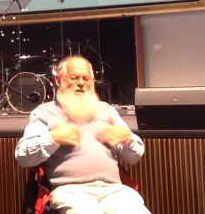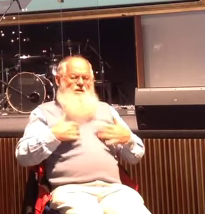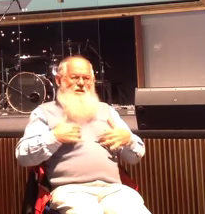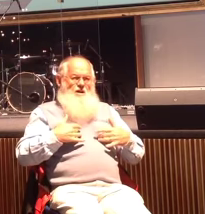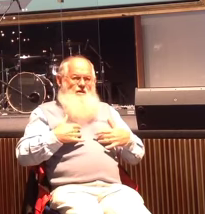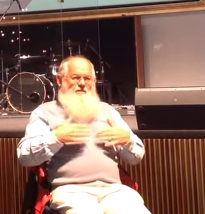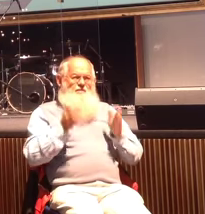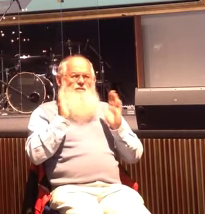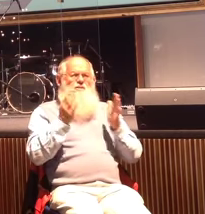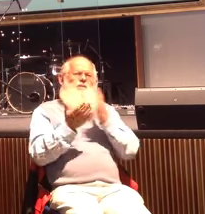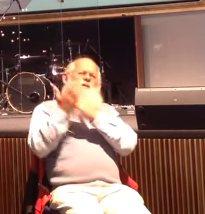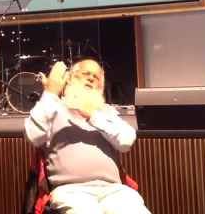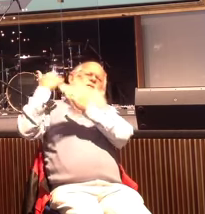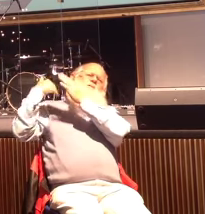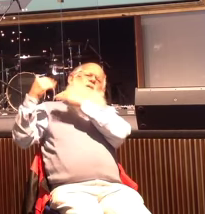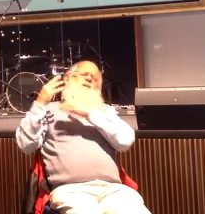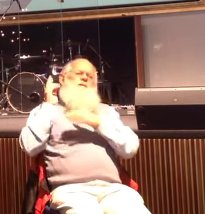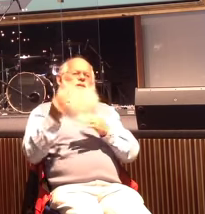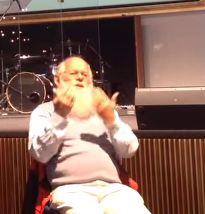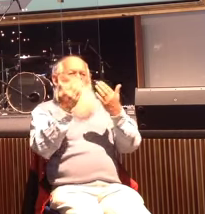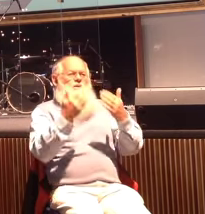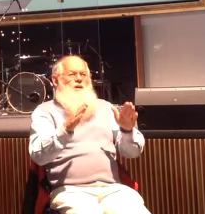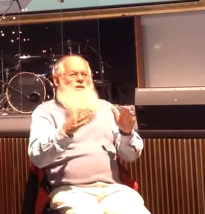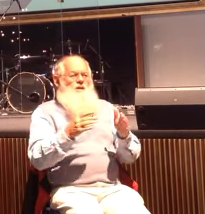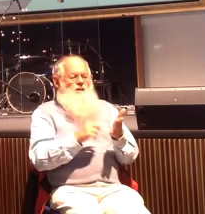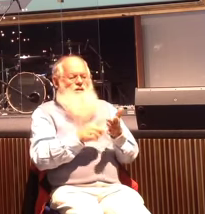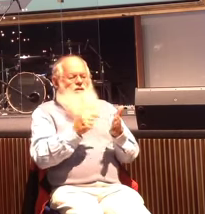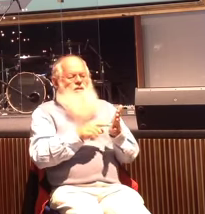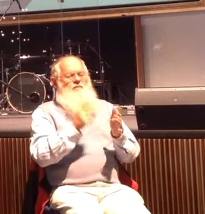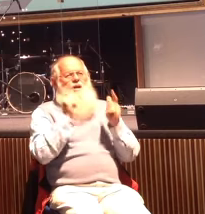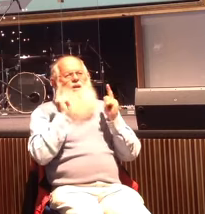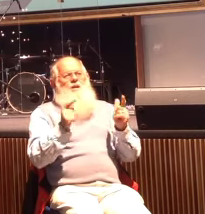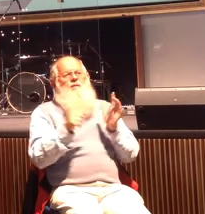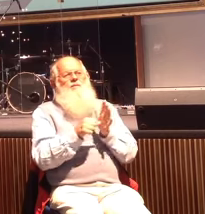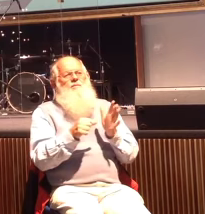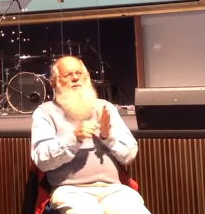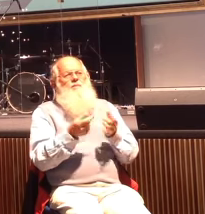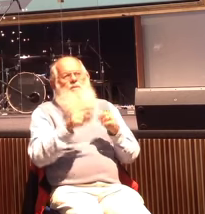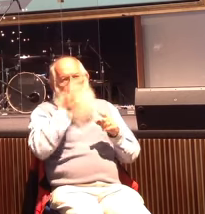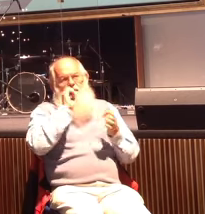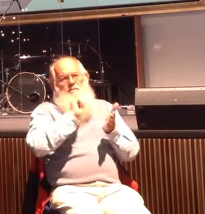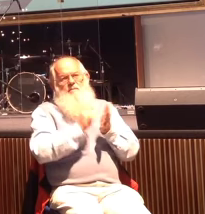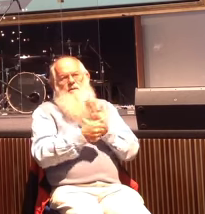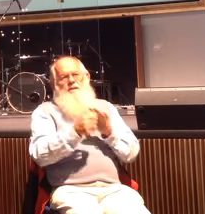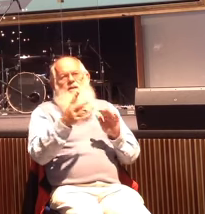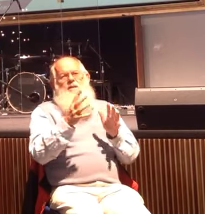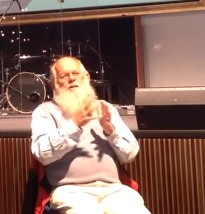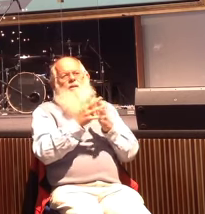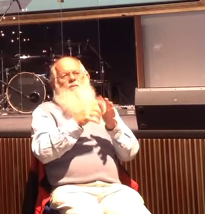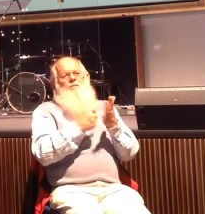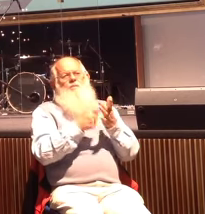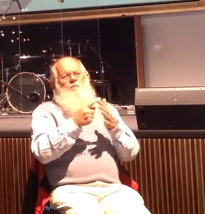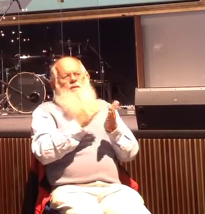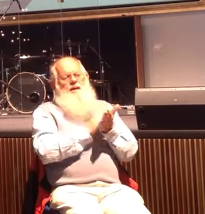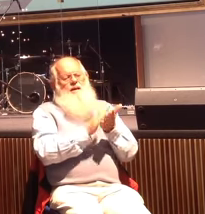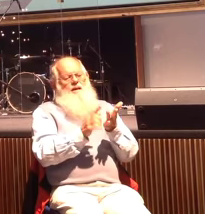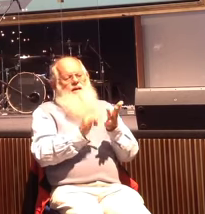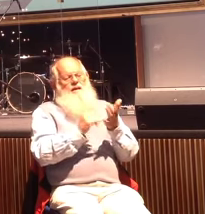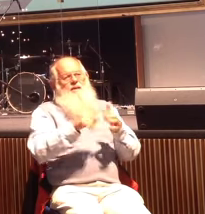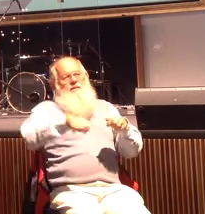day. And she passed away and left a large sum of money to the church. So we were able to purchase the warehouse adjacent to our property. We